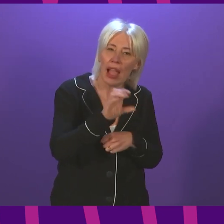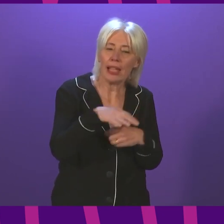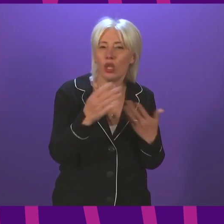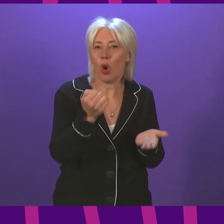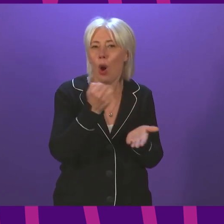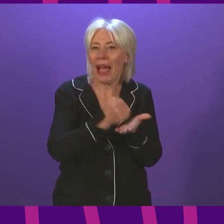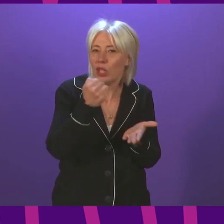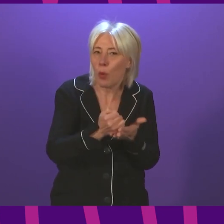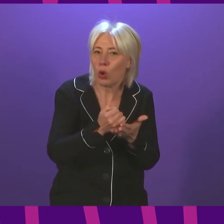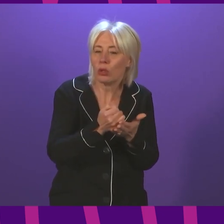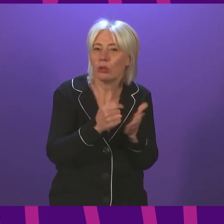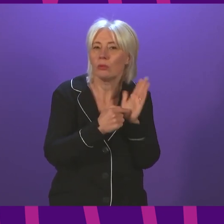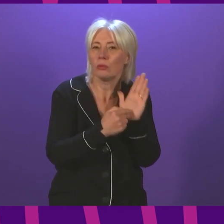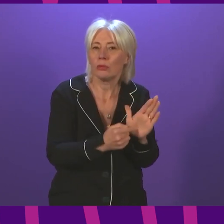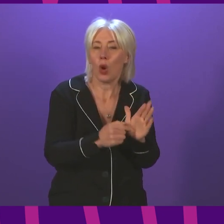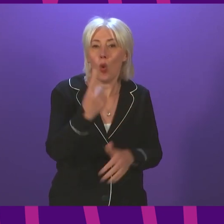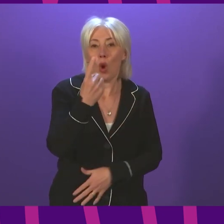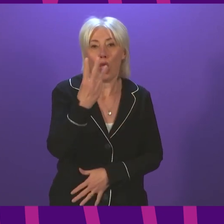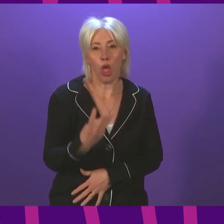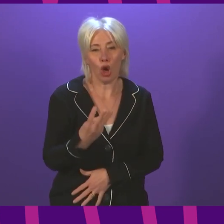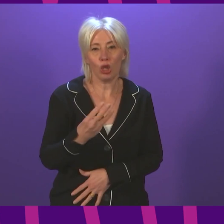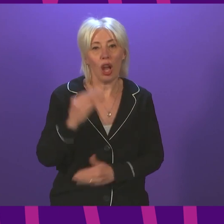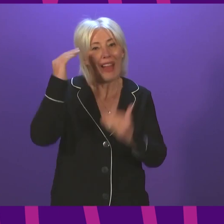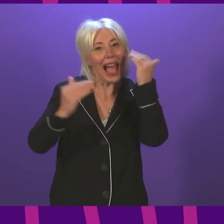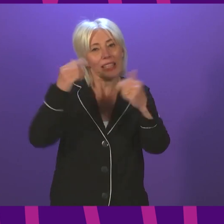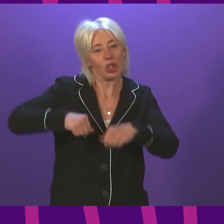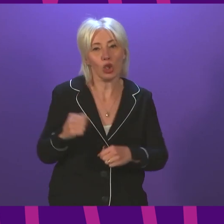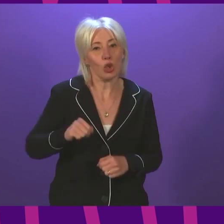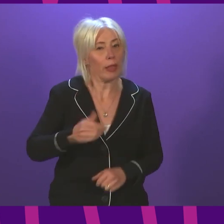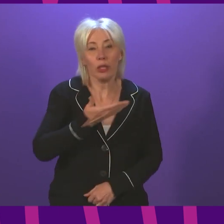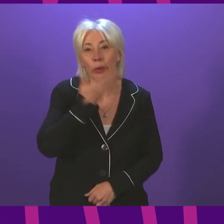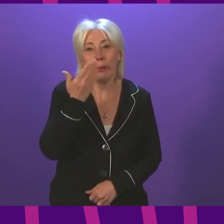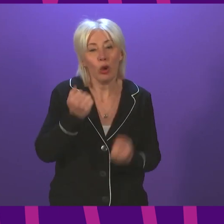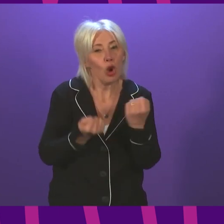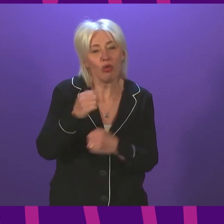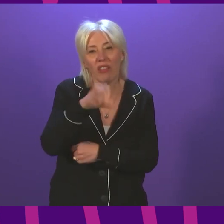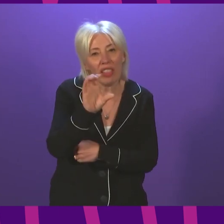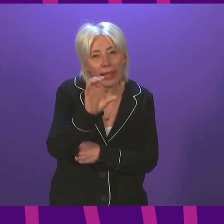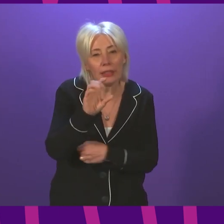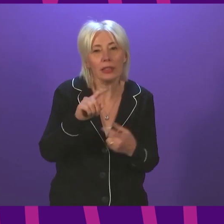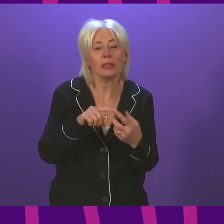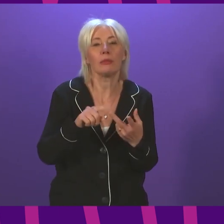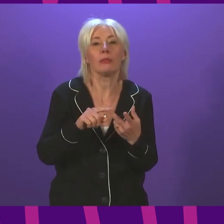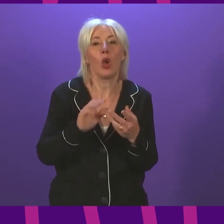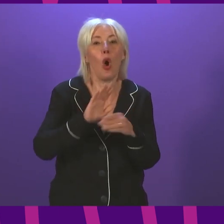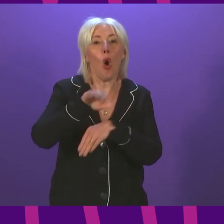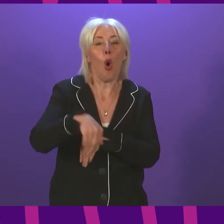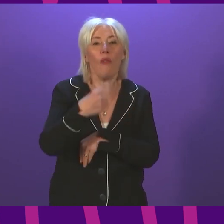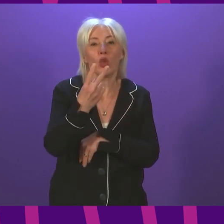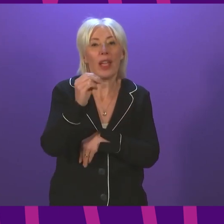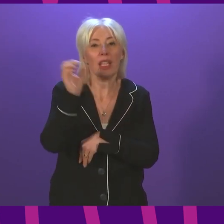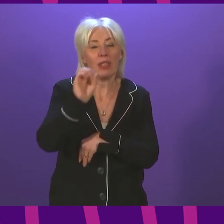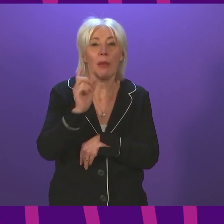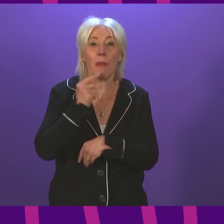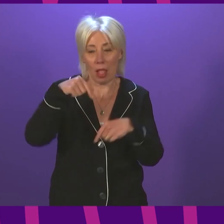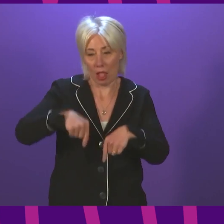passport. Almost a third of Scots adults don't have a driving licence. Over 20% don't have